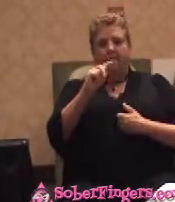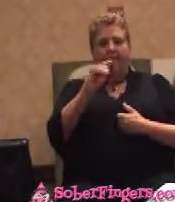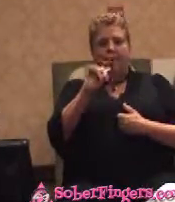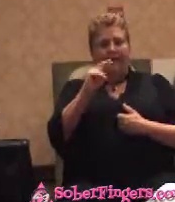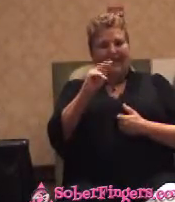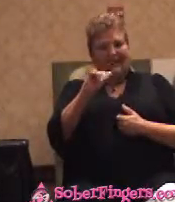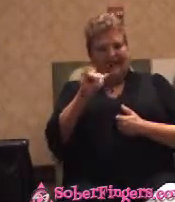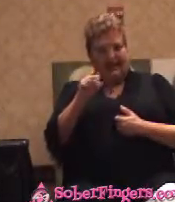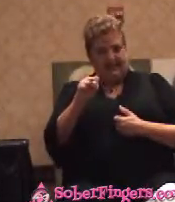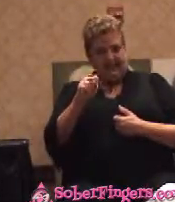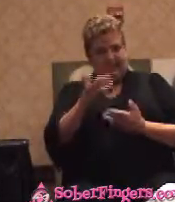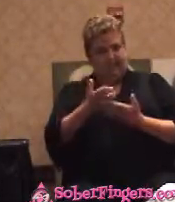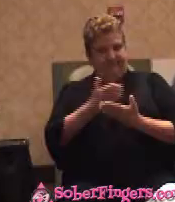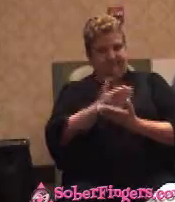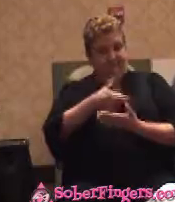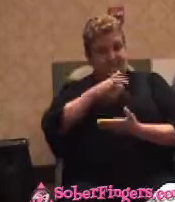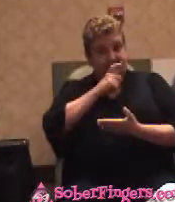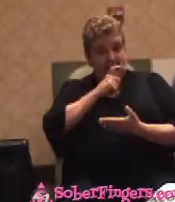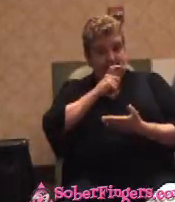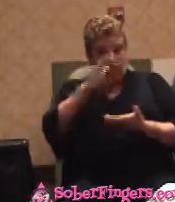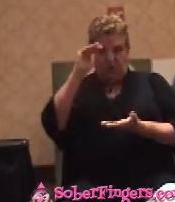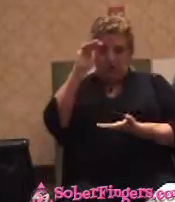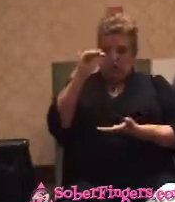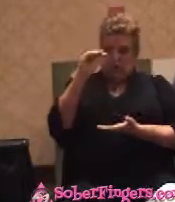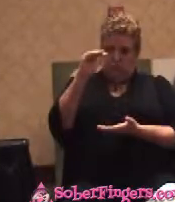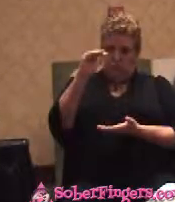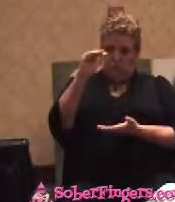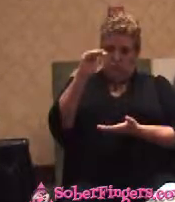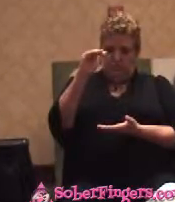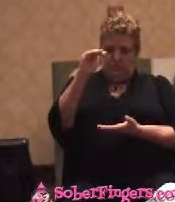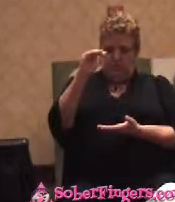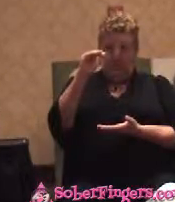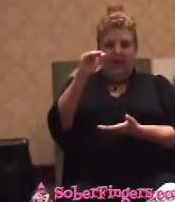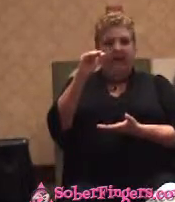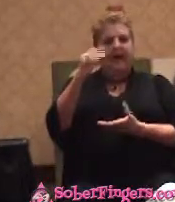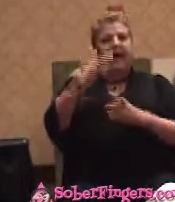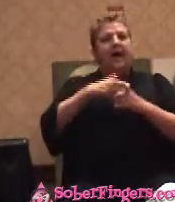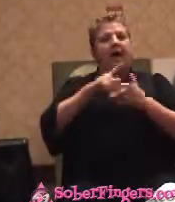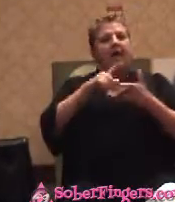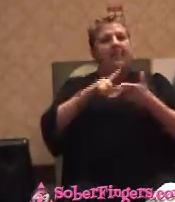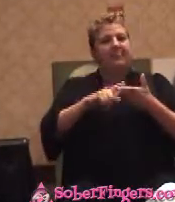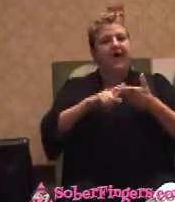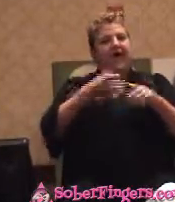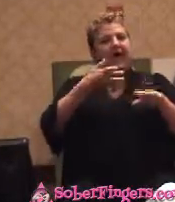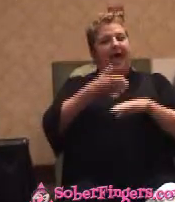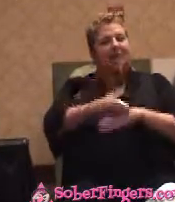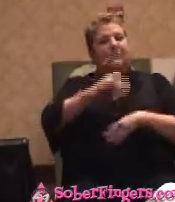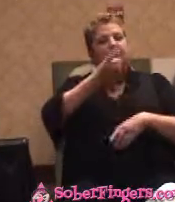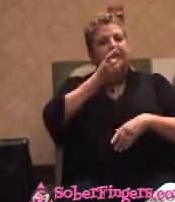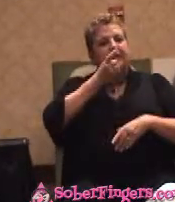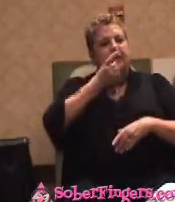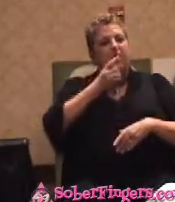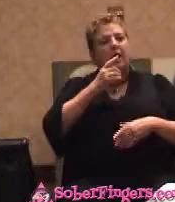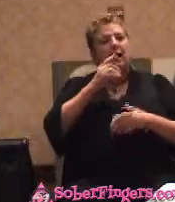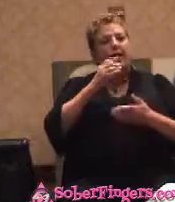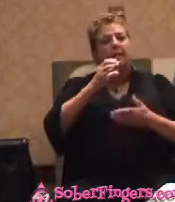eat dinner, then have a nice-sized rambi after dinner in that big glass,